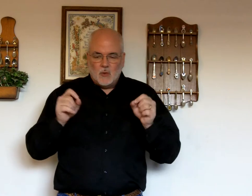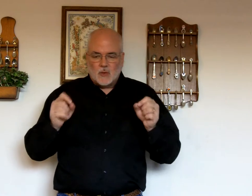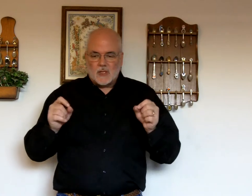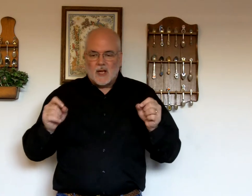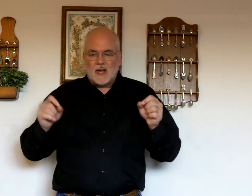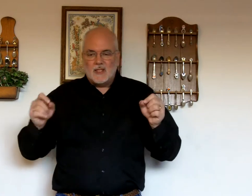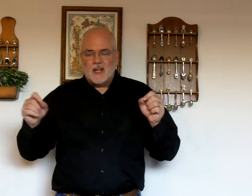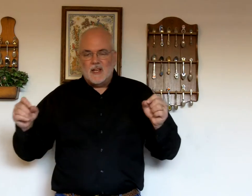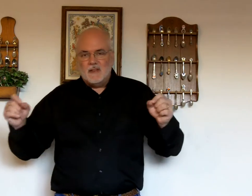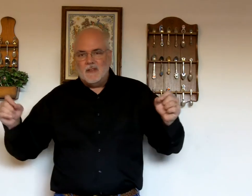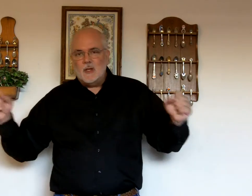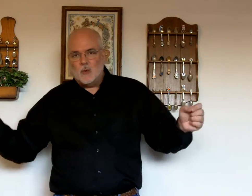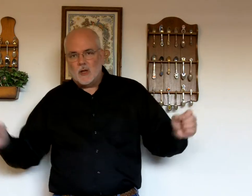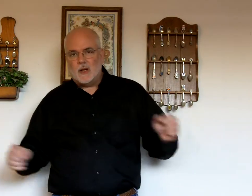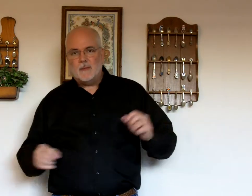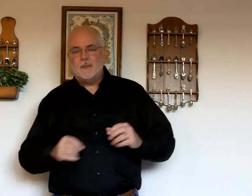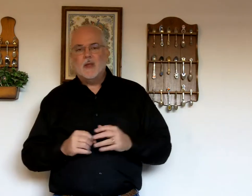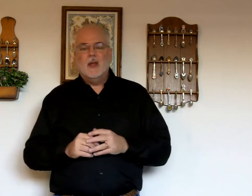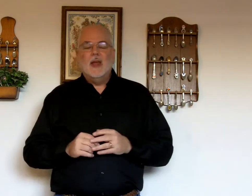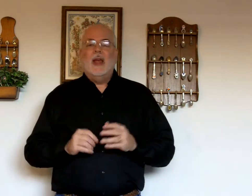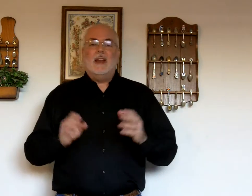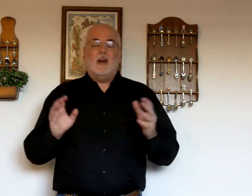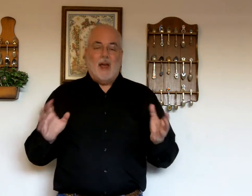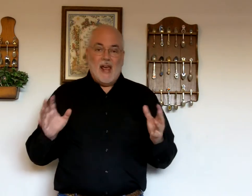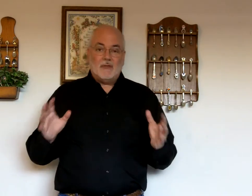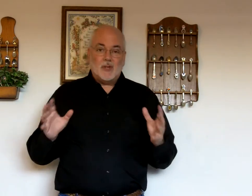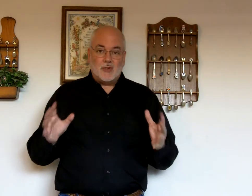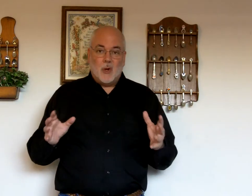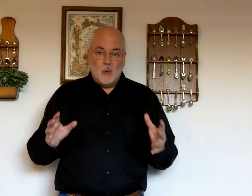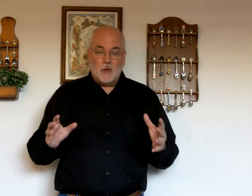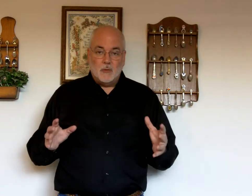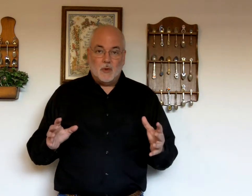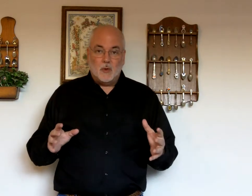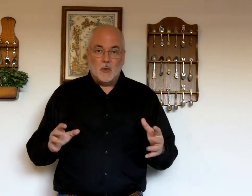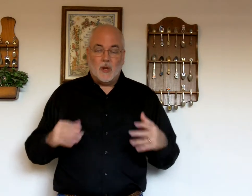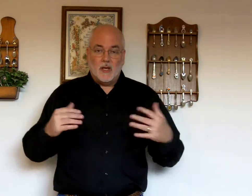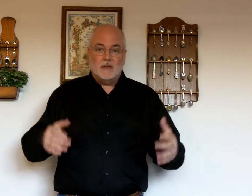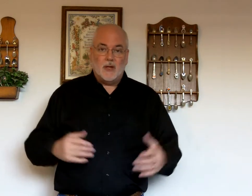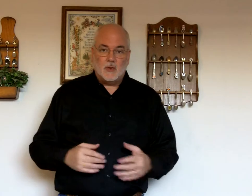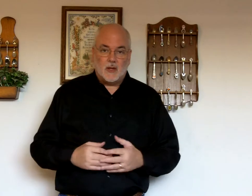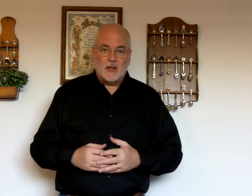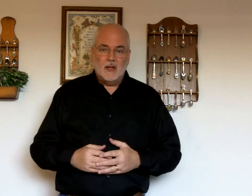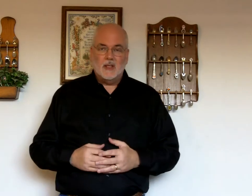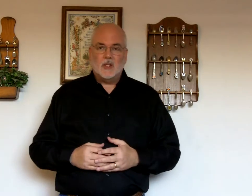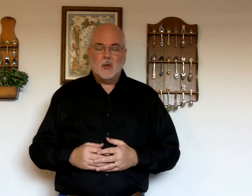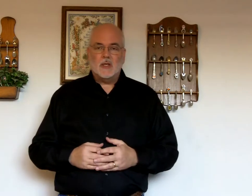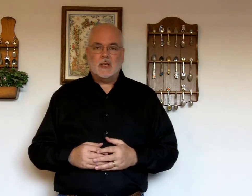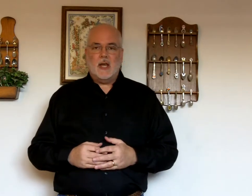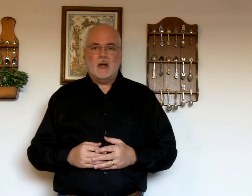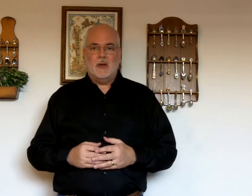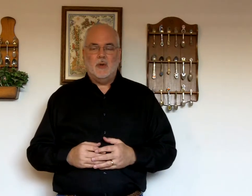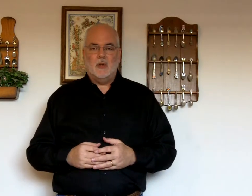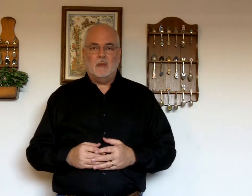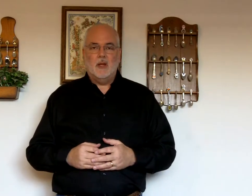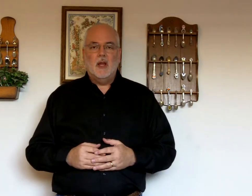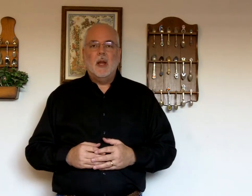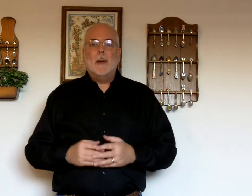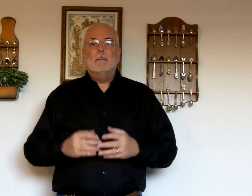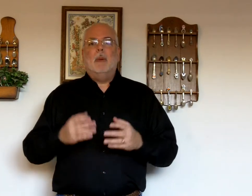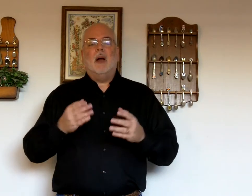signs individually now I have to show them to you individually so you can see how to do them but